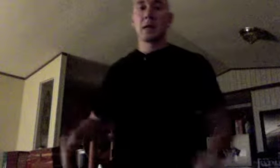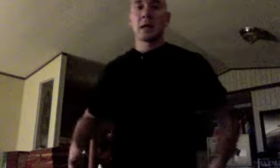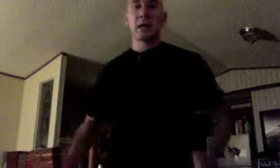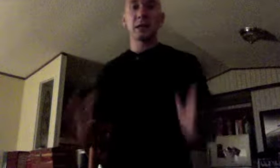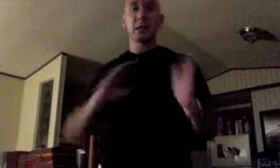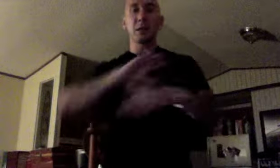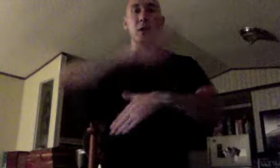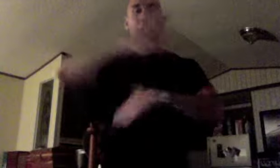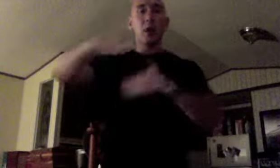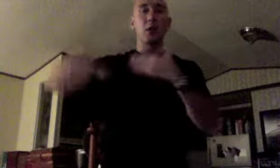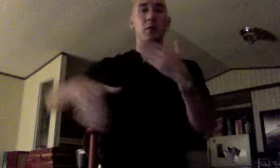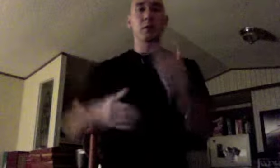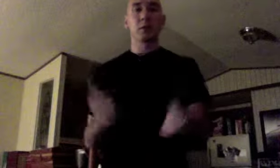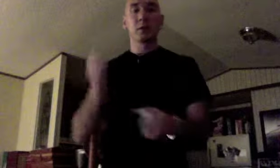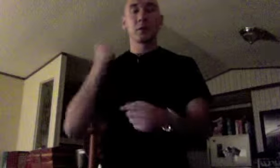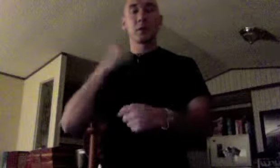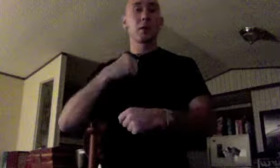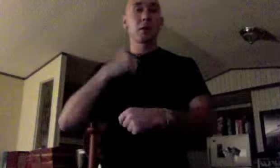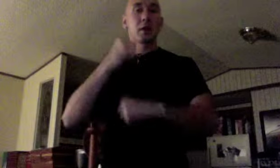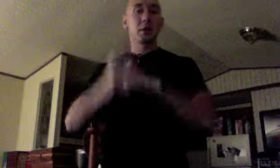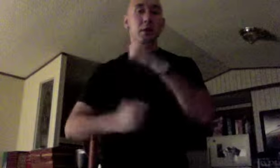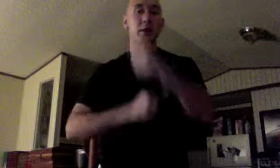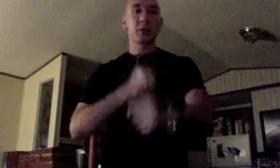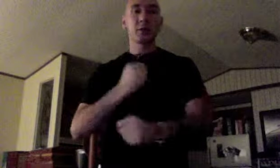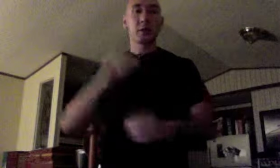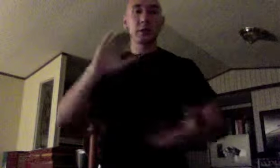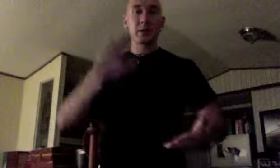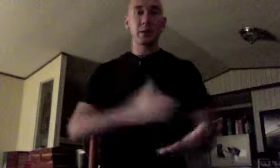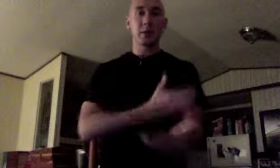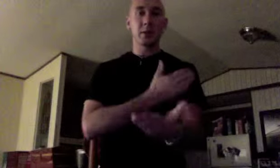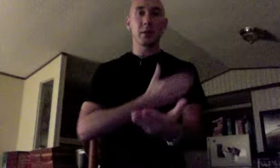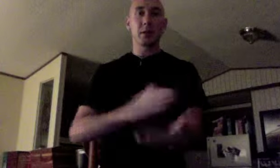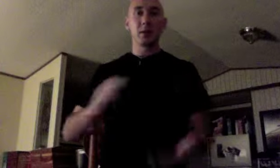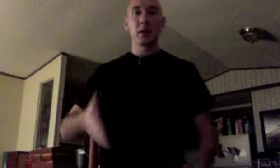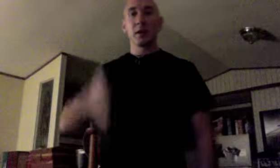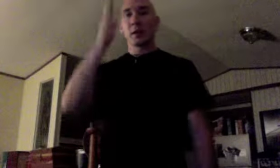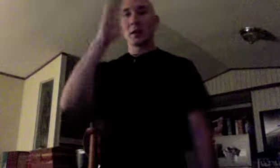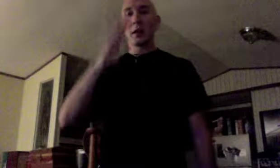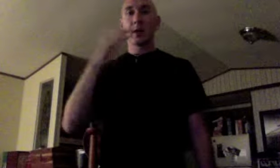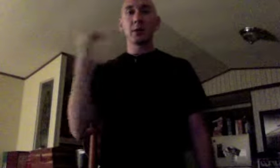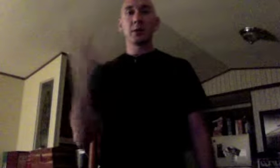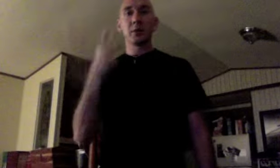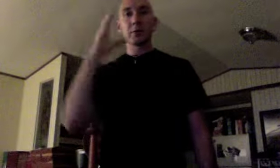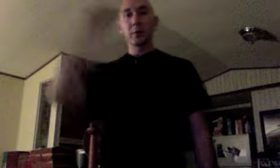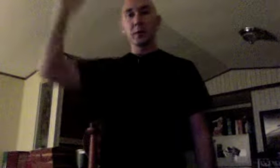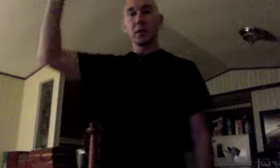Let all persons sing, gods and sons,